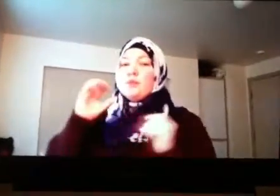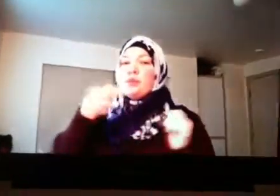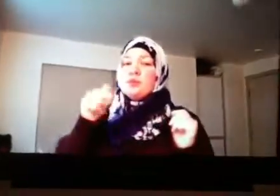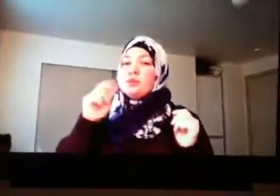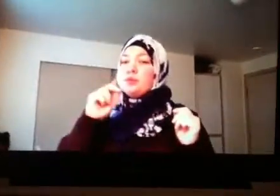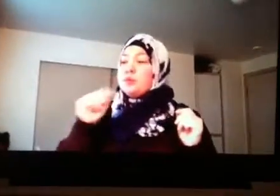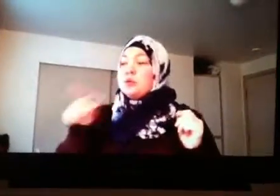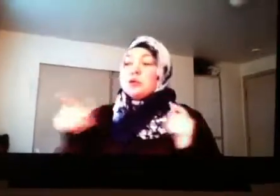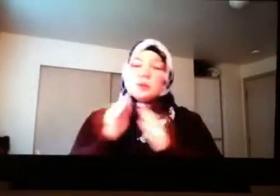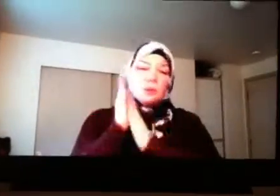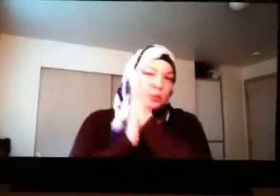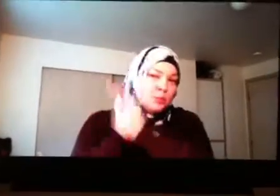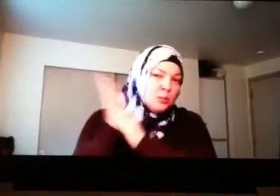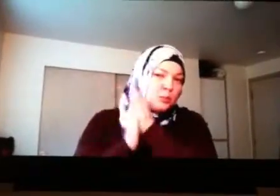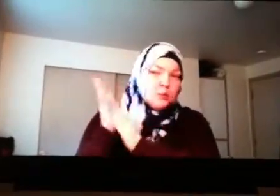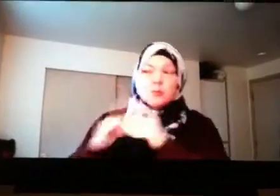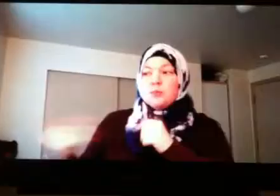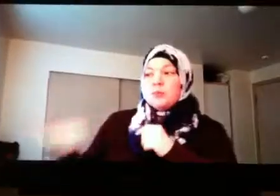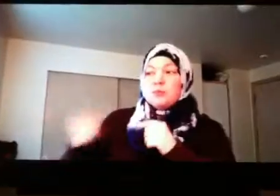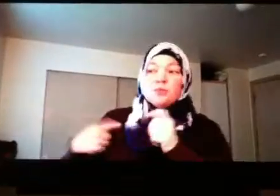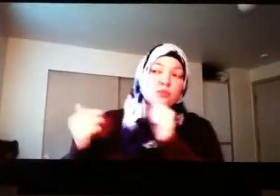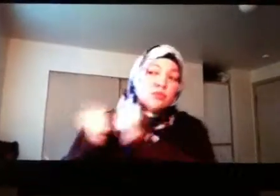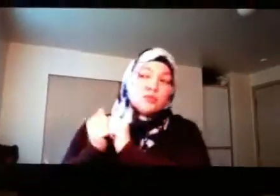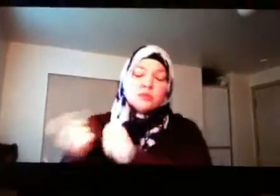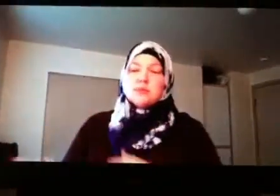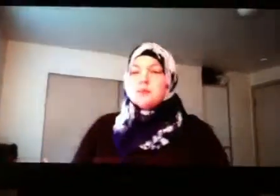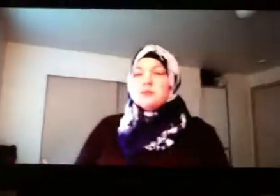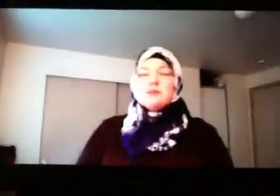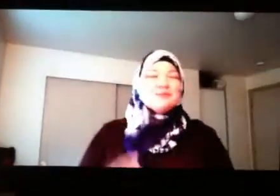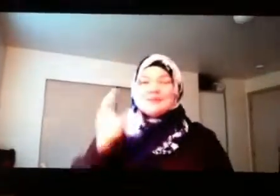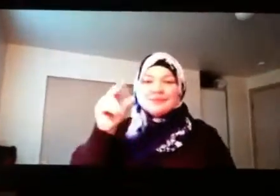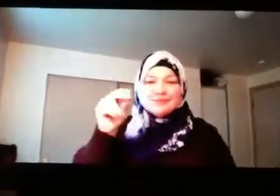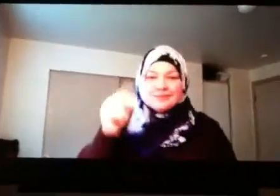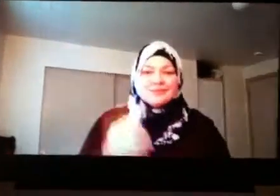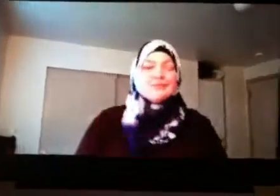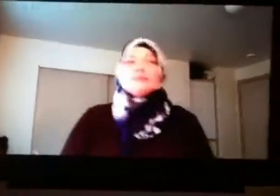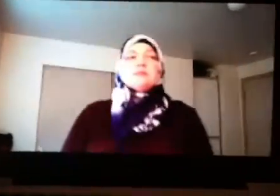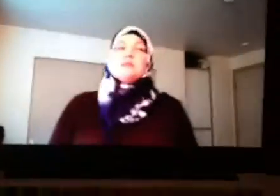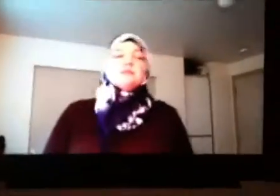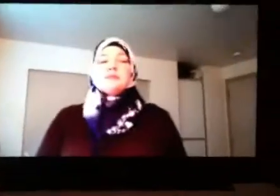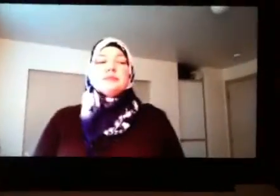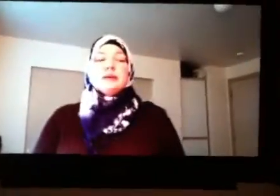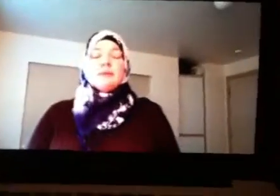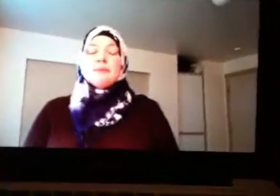I asked if people would be friends with me. I was eager to find out if we would be friends. And they said no.